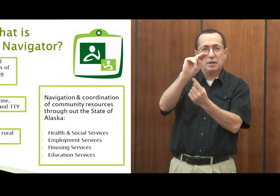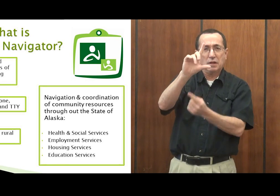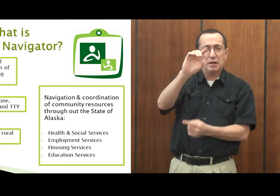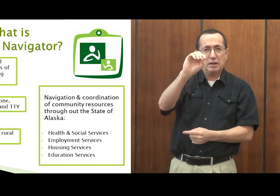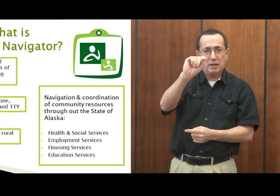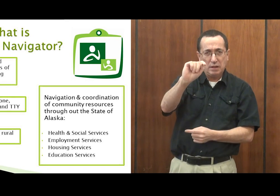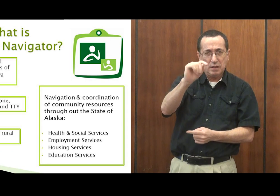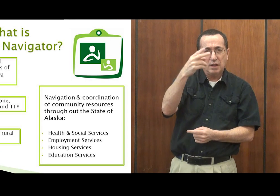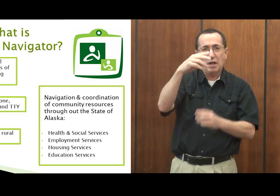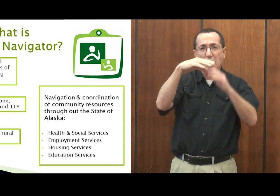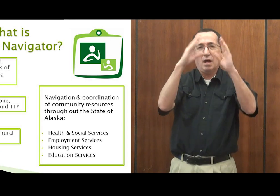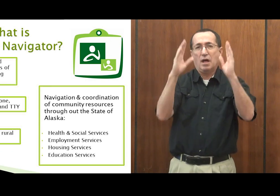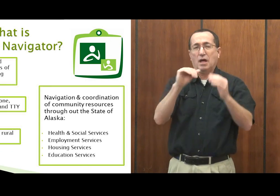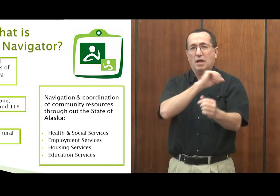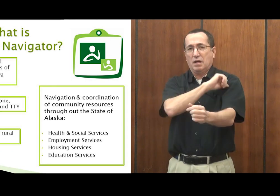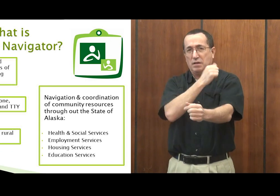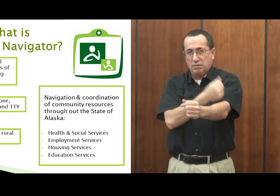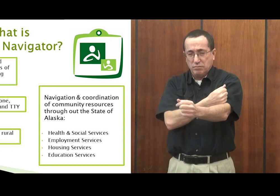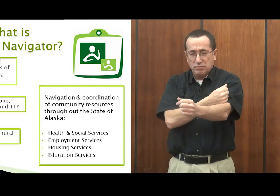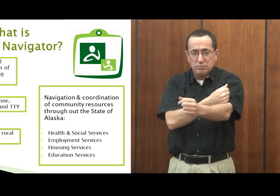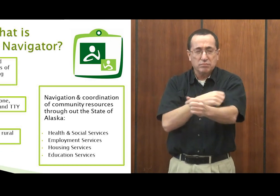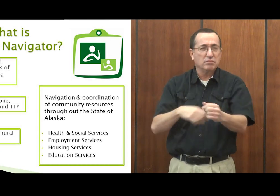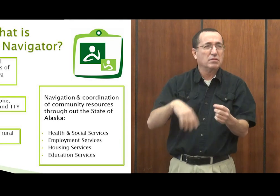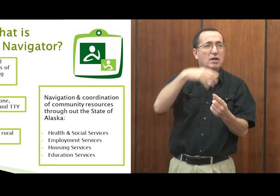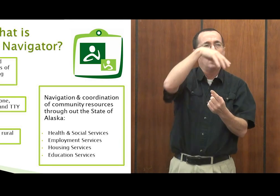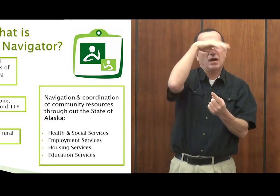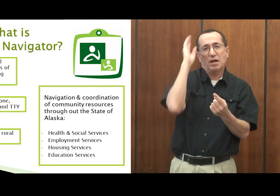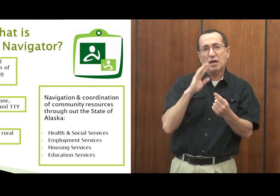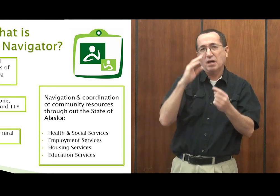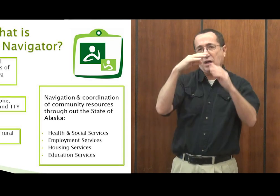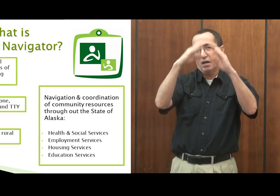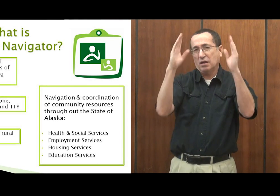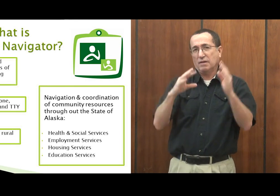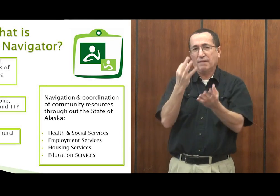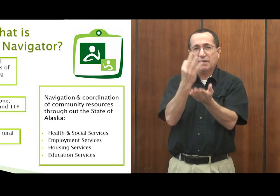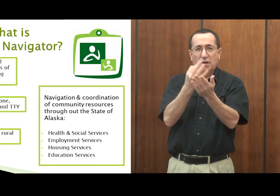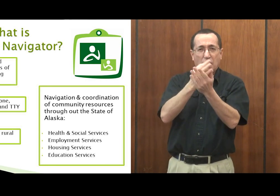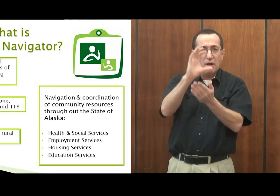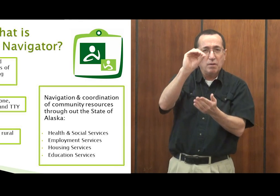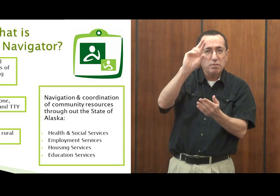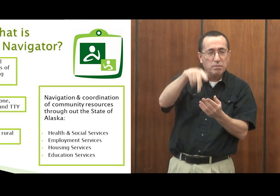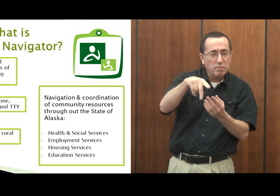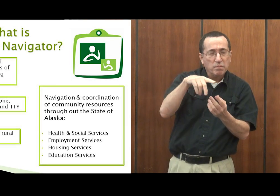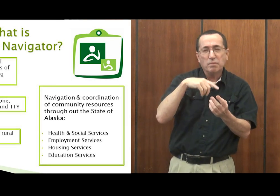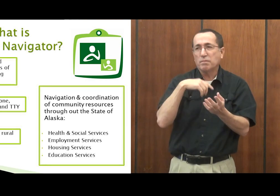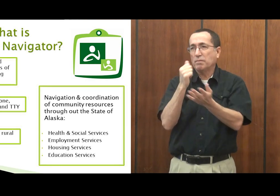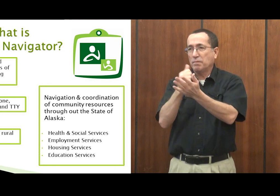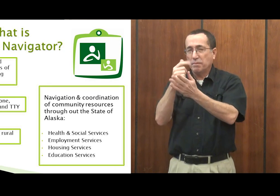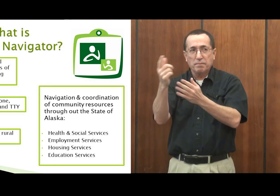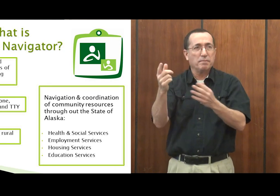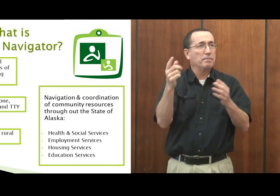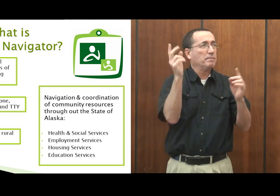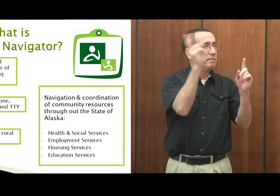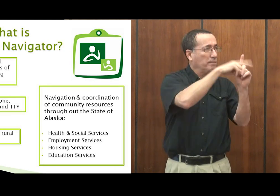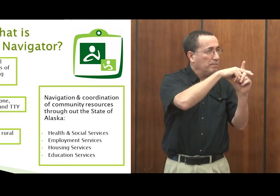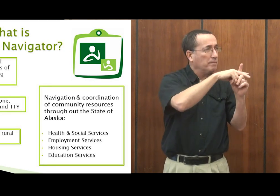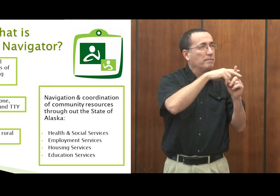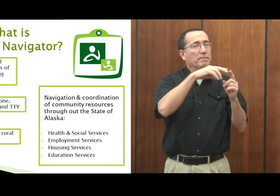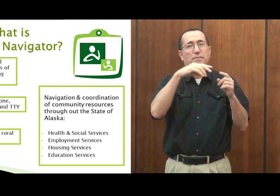get people into Cook Inlet tribal housing, drug rehab sources through Cook